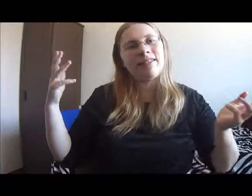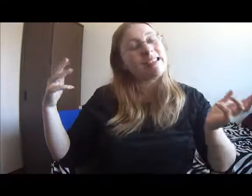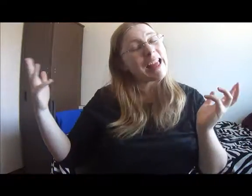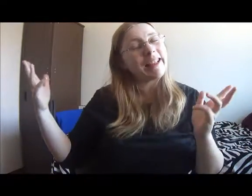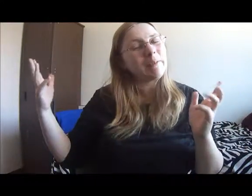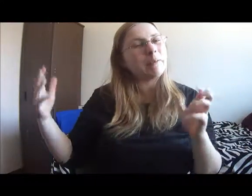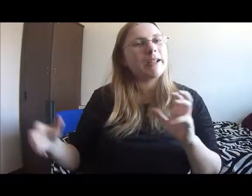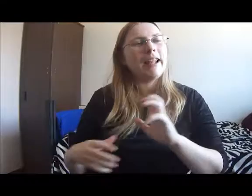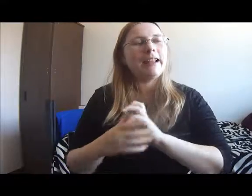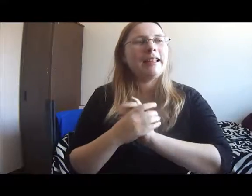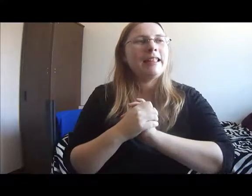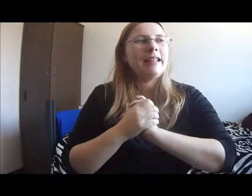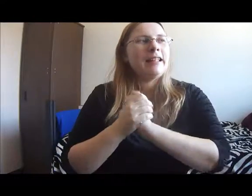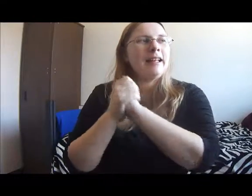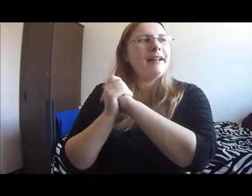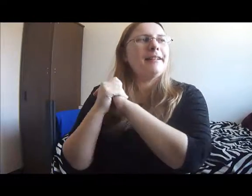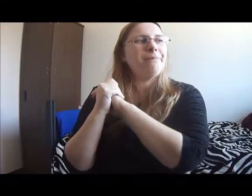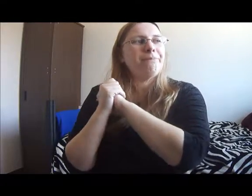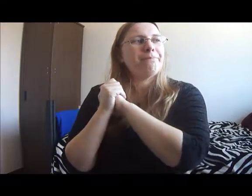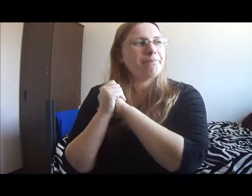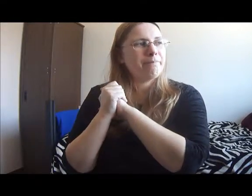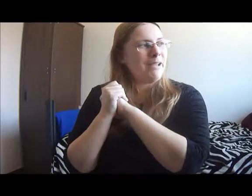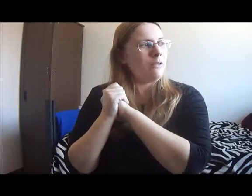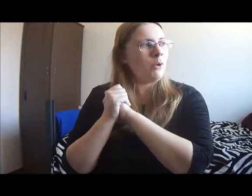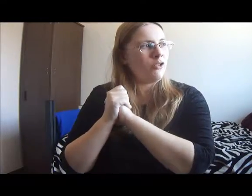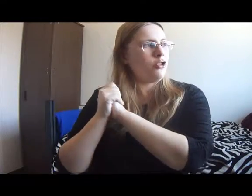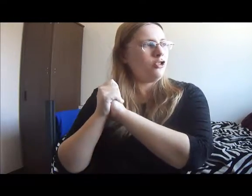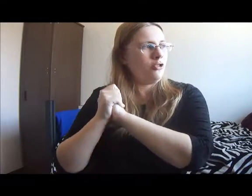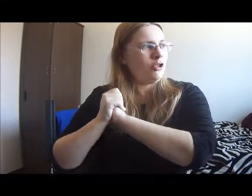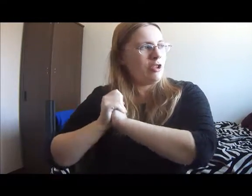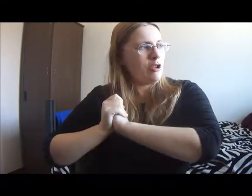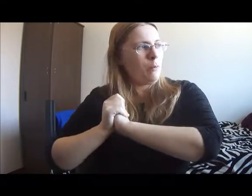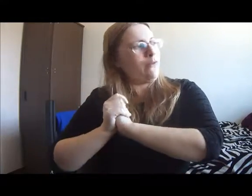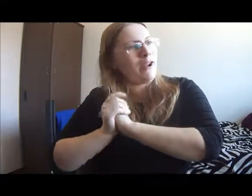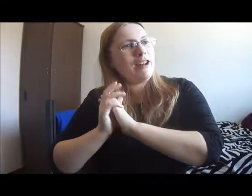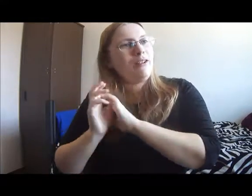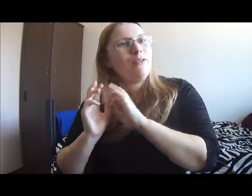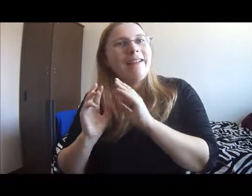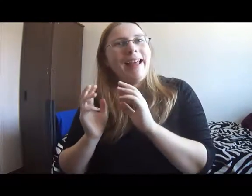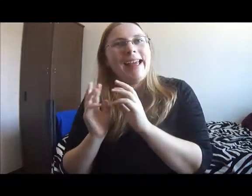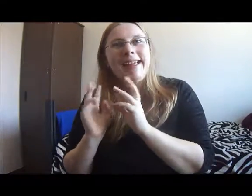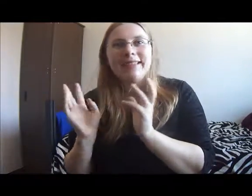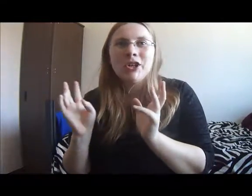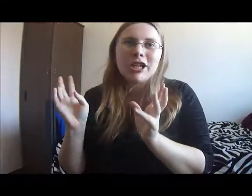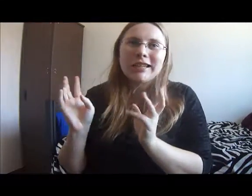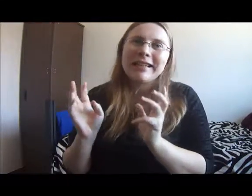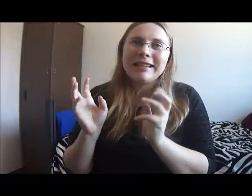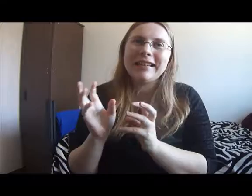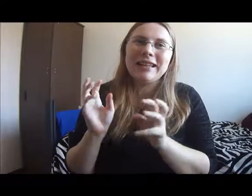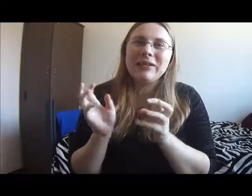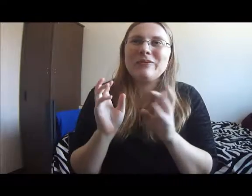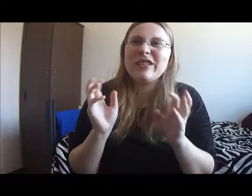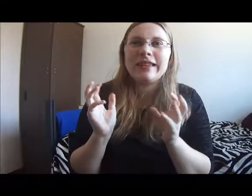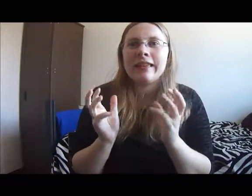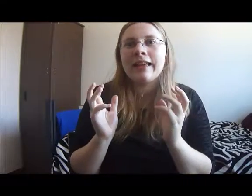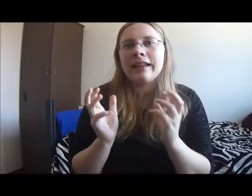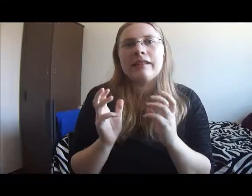is exactly what we're getting. In which we find out, hey look, we can't